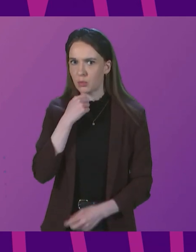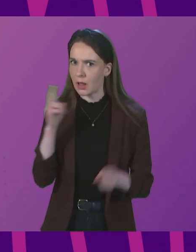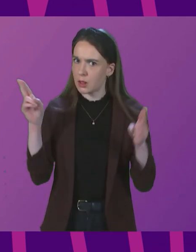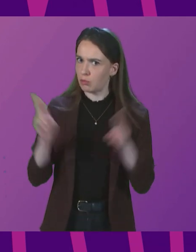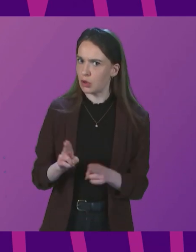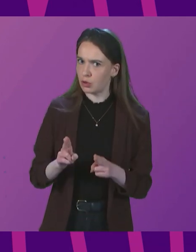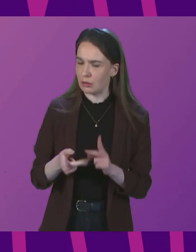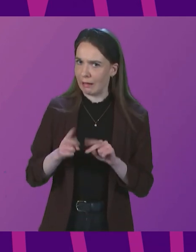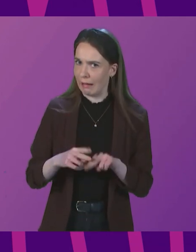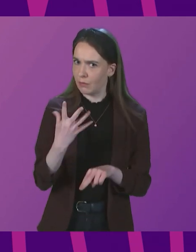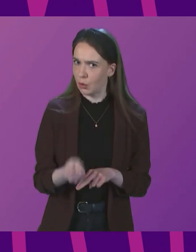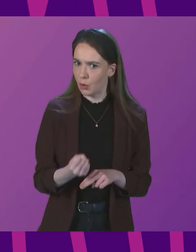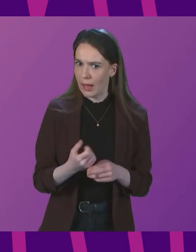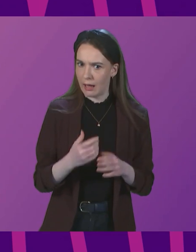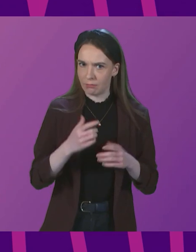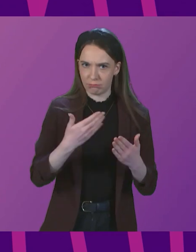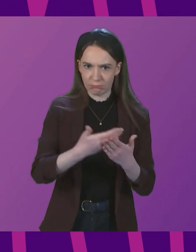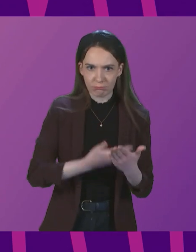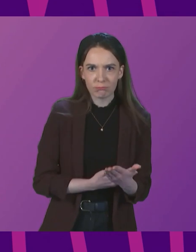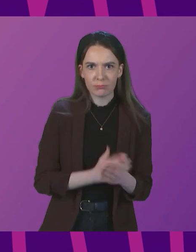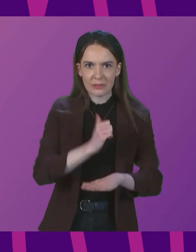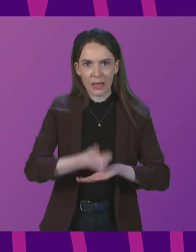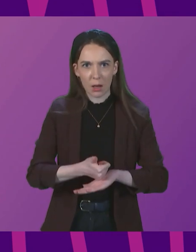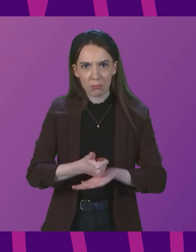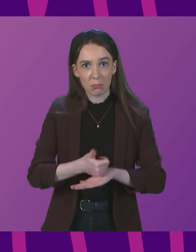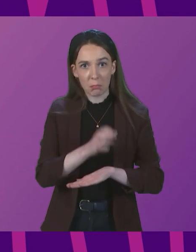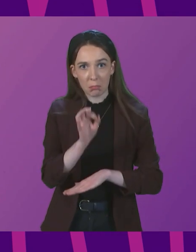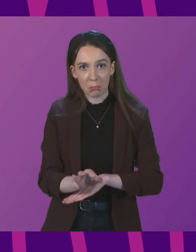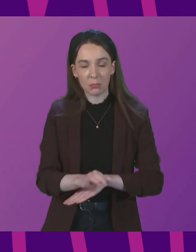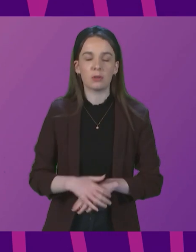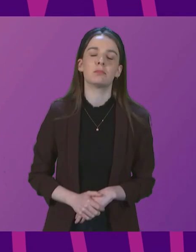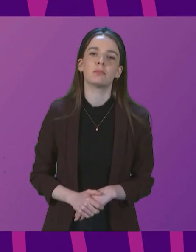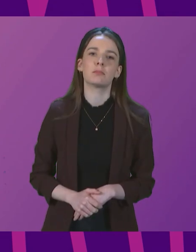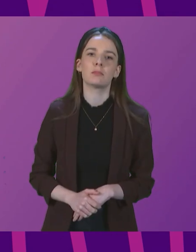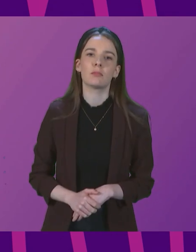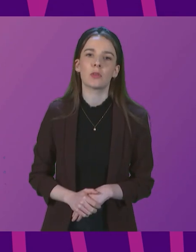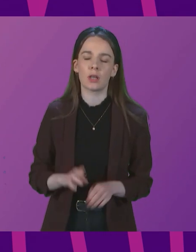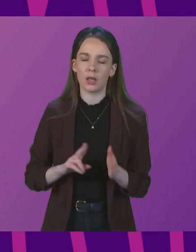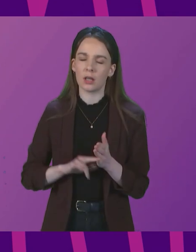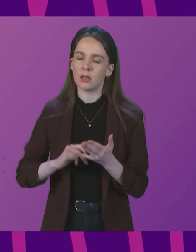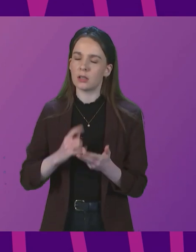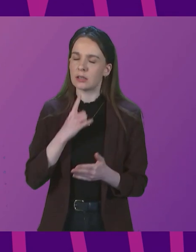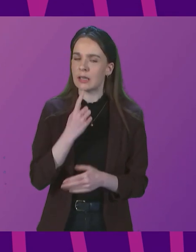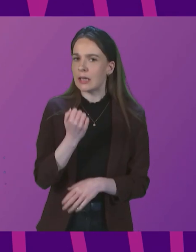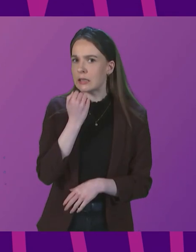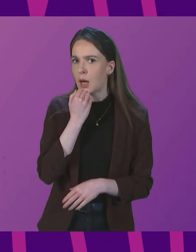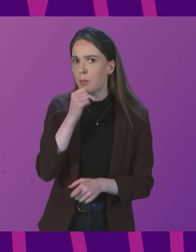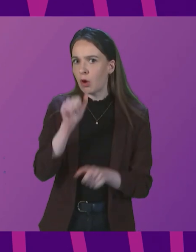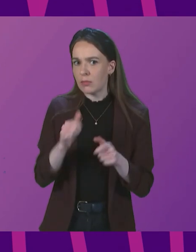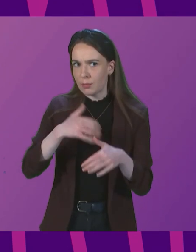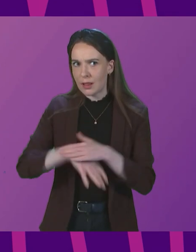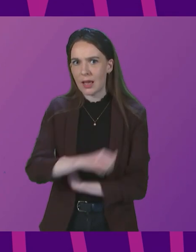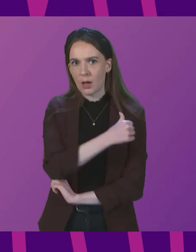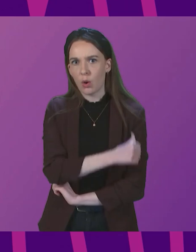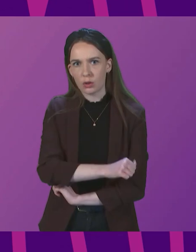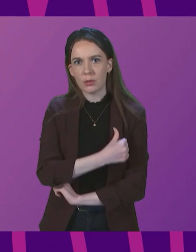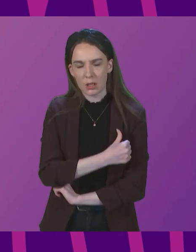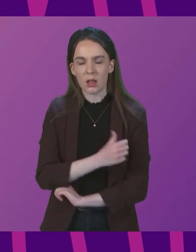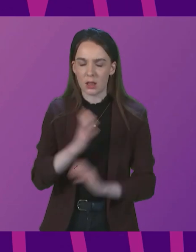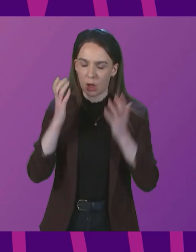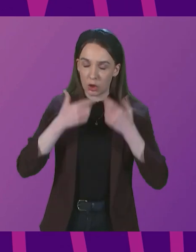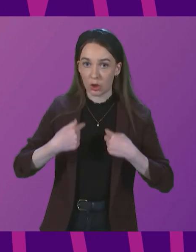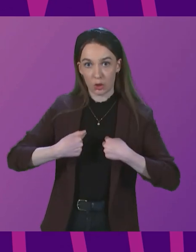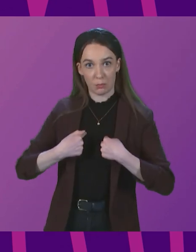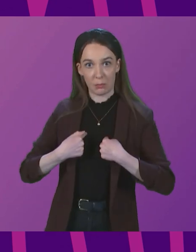restrictions in place? First Minister. Well, the number in hospital is obviously a concern to me and to the Health